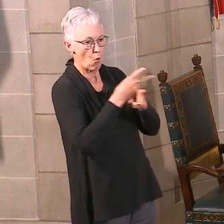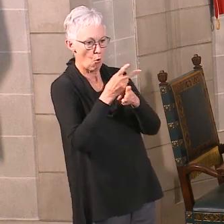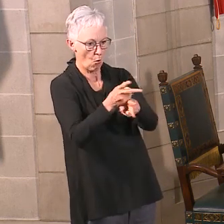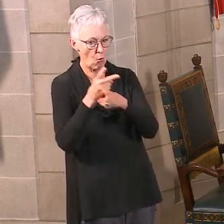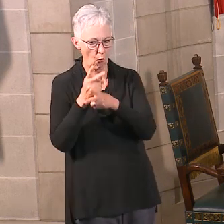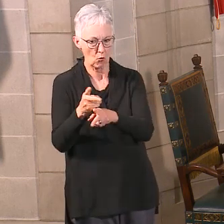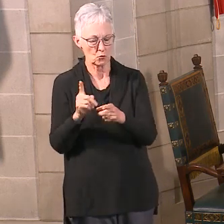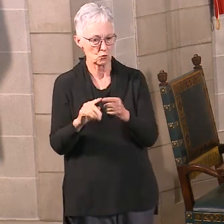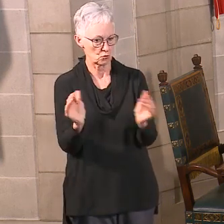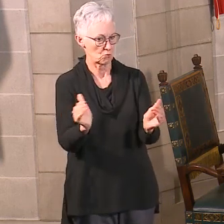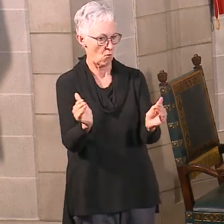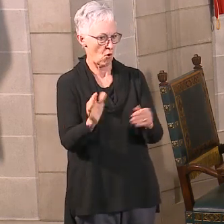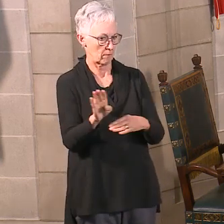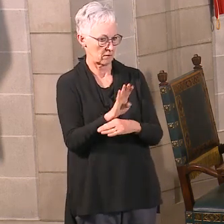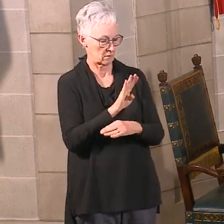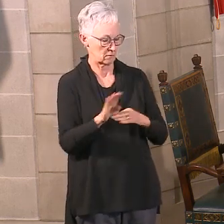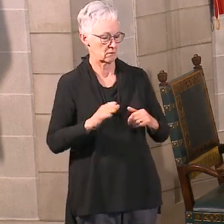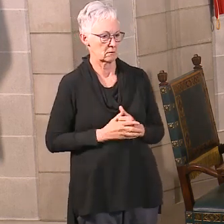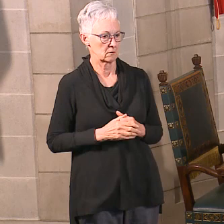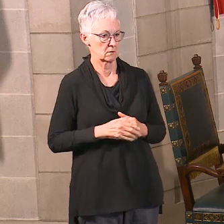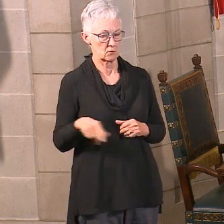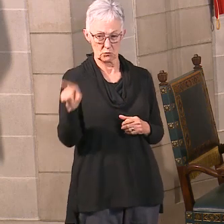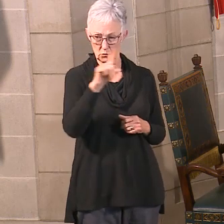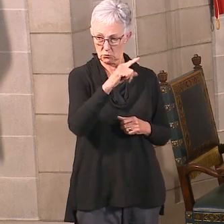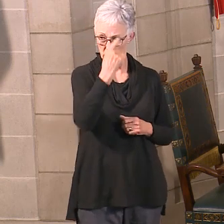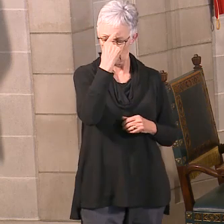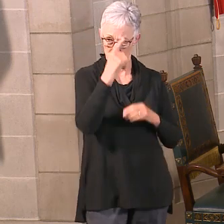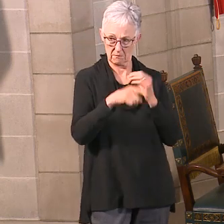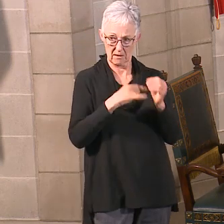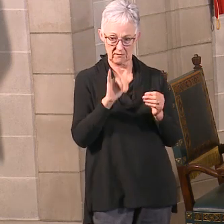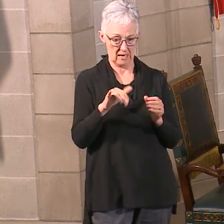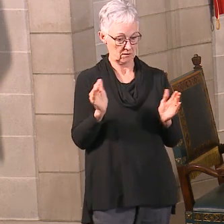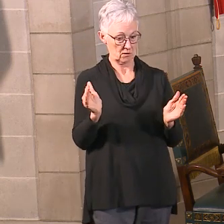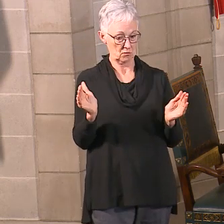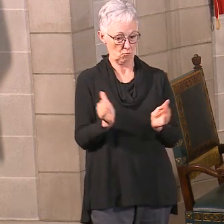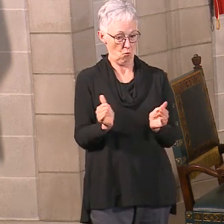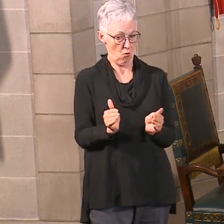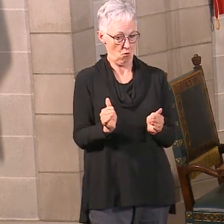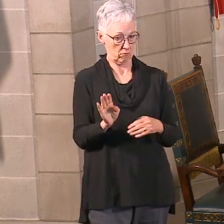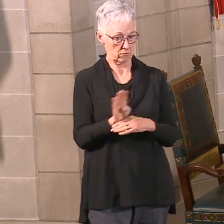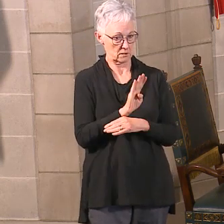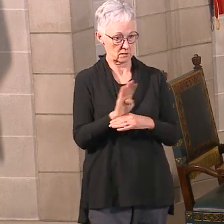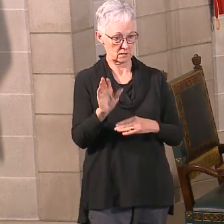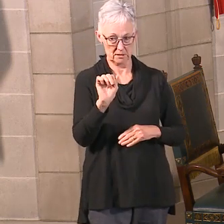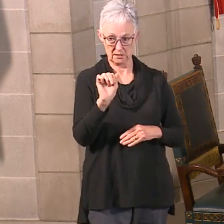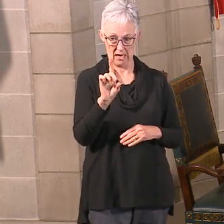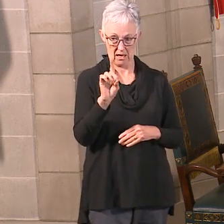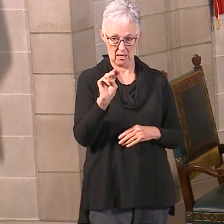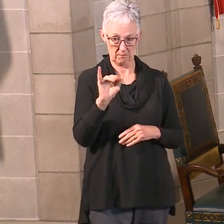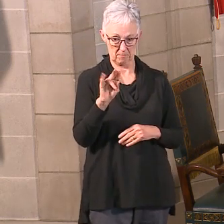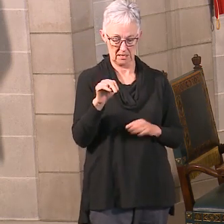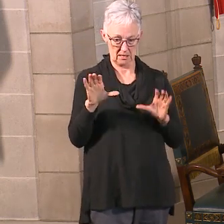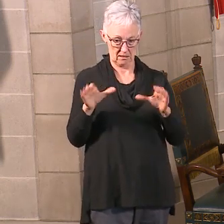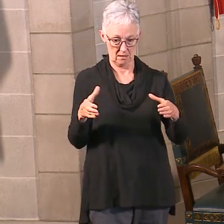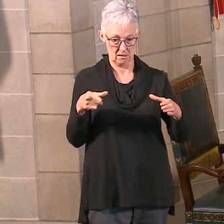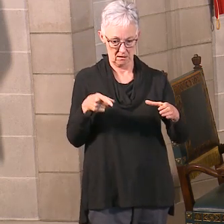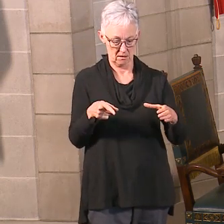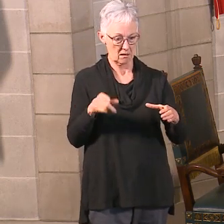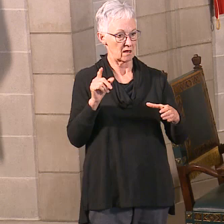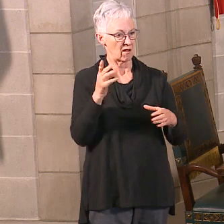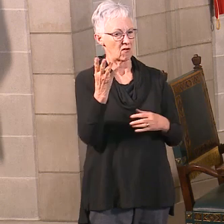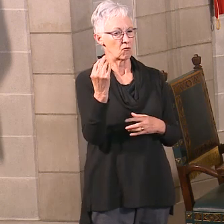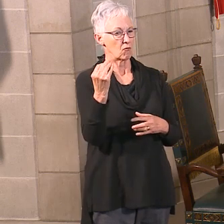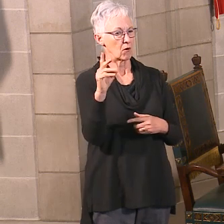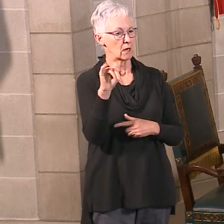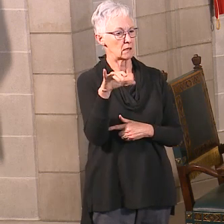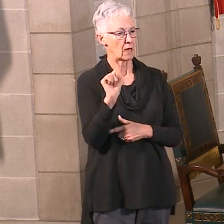around the clock. And, you just to put this in perspective, the Small Business Administration in 14 days put out more loans than they had